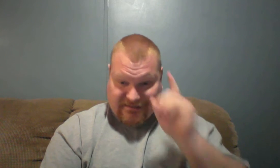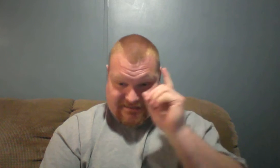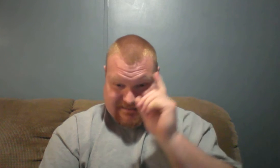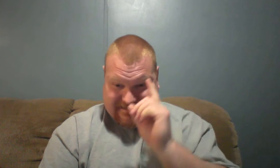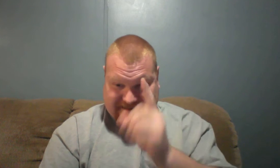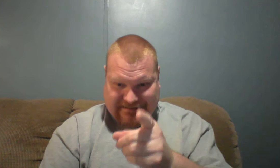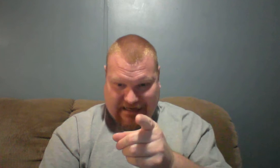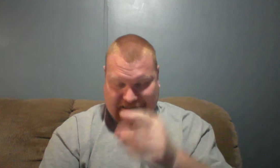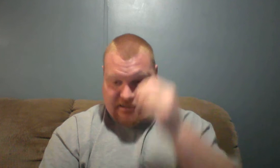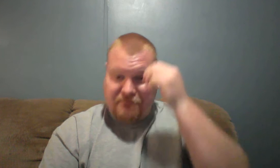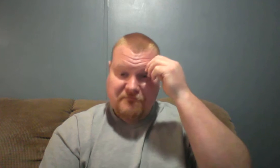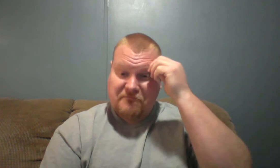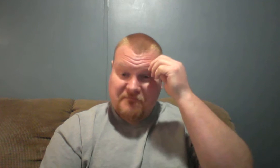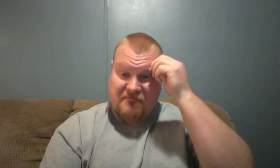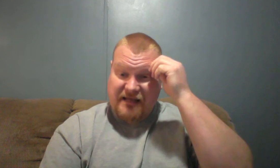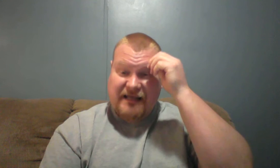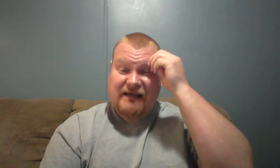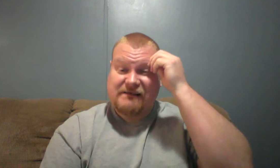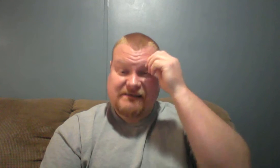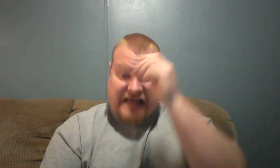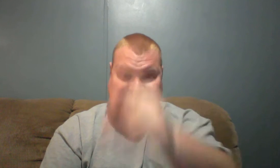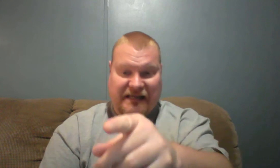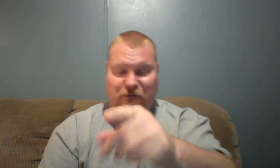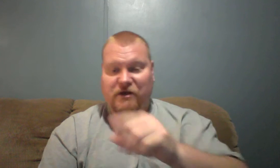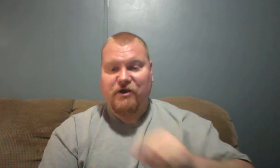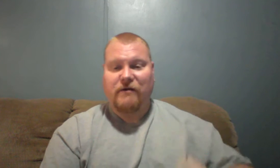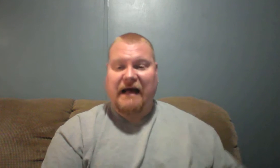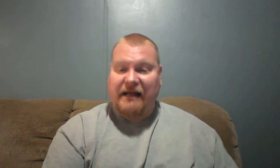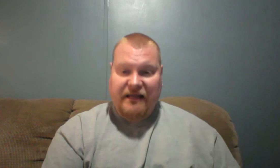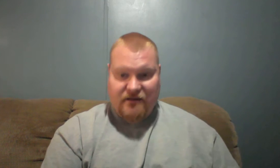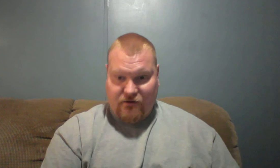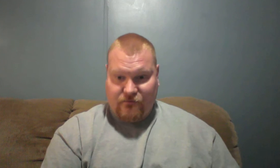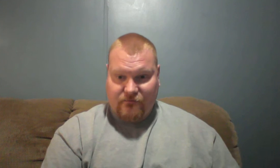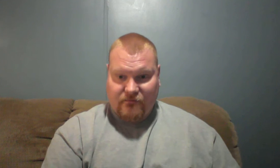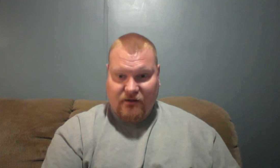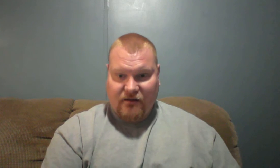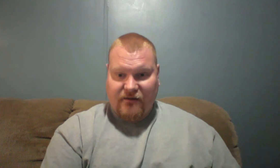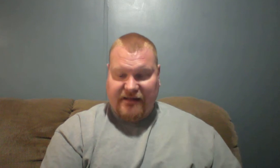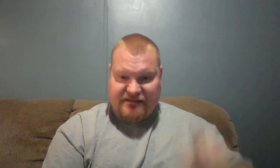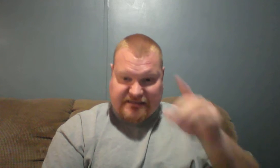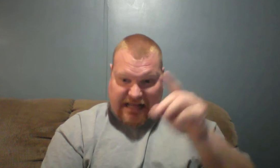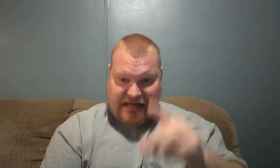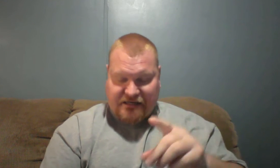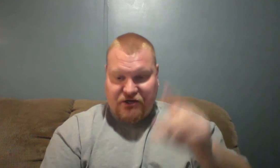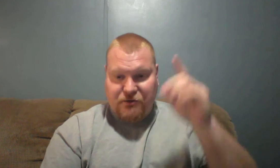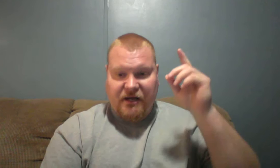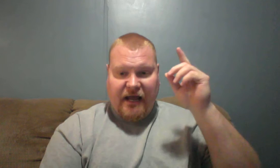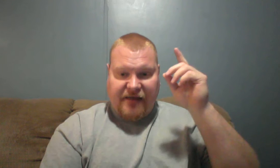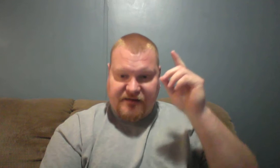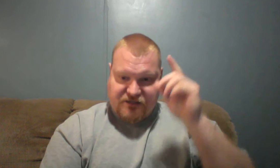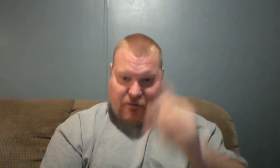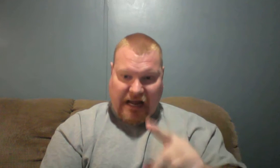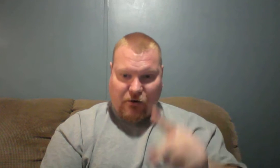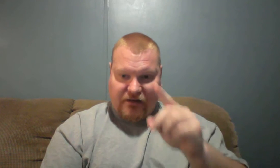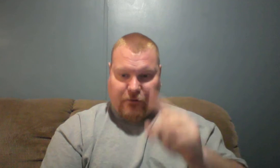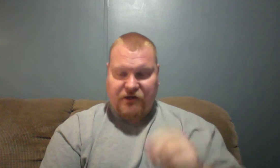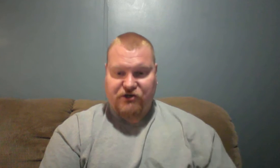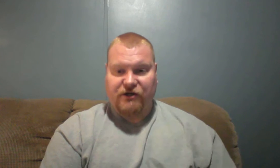That's exactly, exactly what you and I need to do. That's the attitude and that's the power that we should